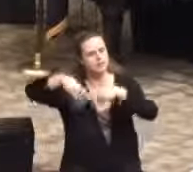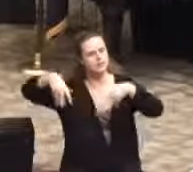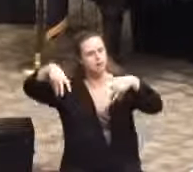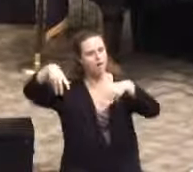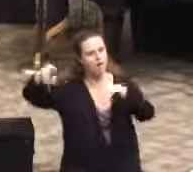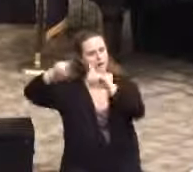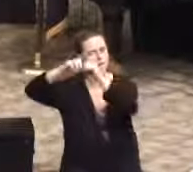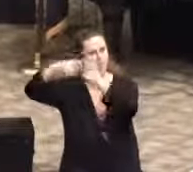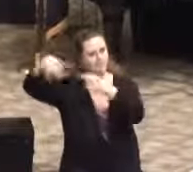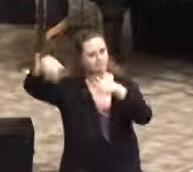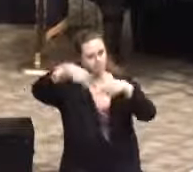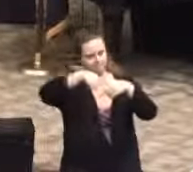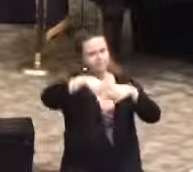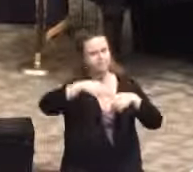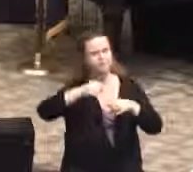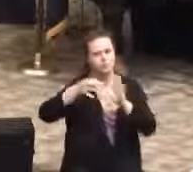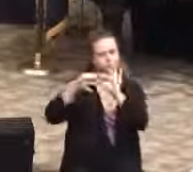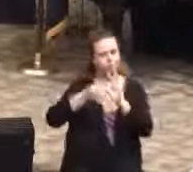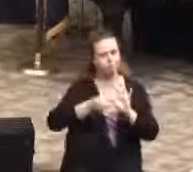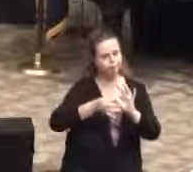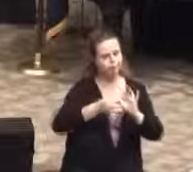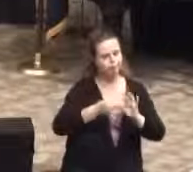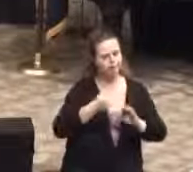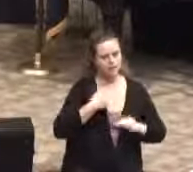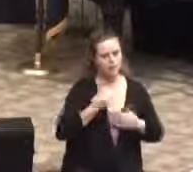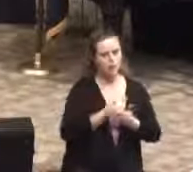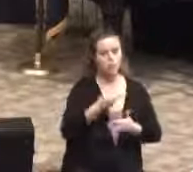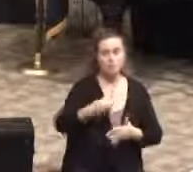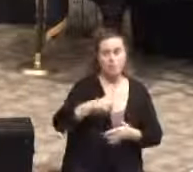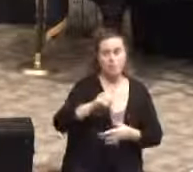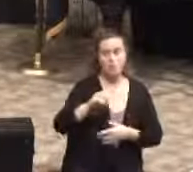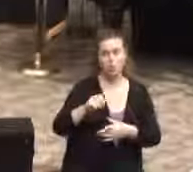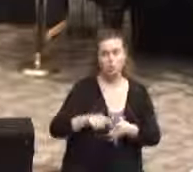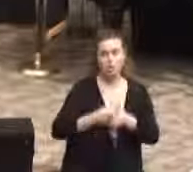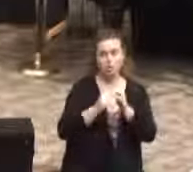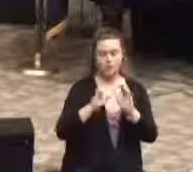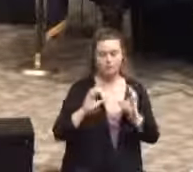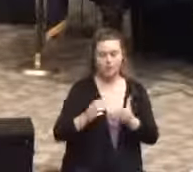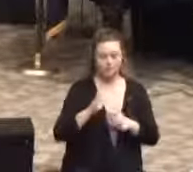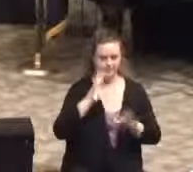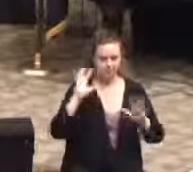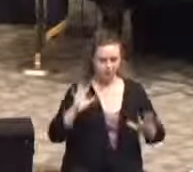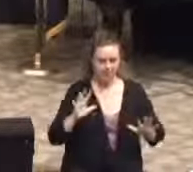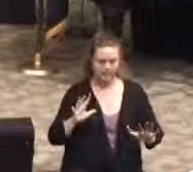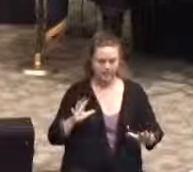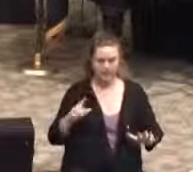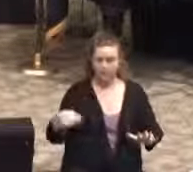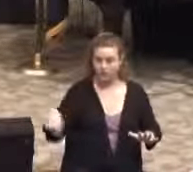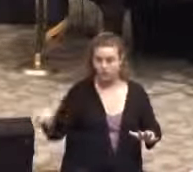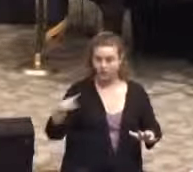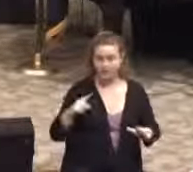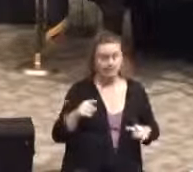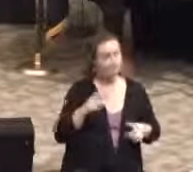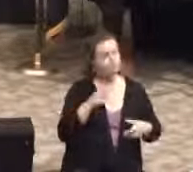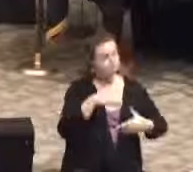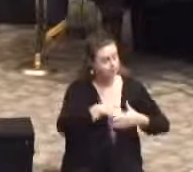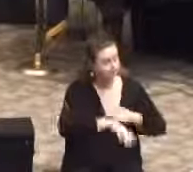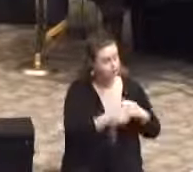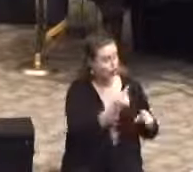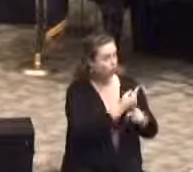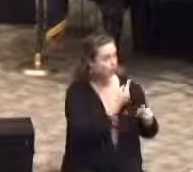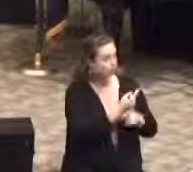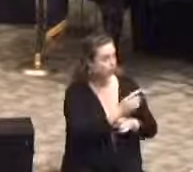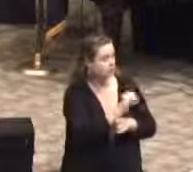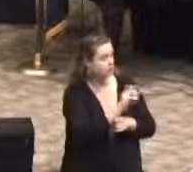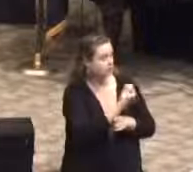We have a probation officer that's starting with this class, which is great. But for you guys, coming into corrections and using corrections